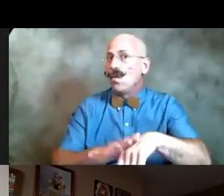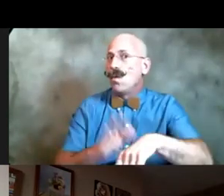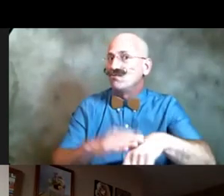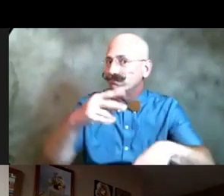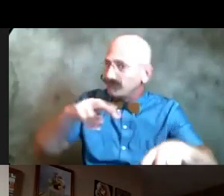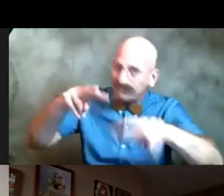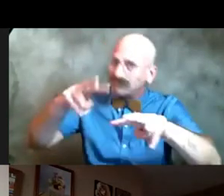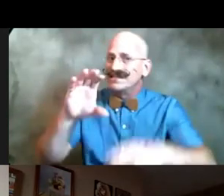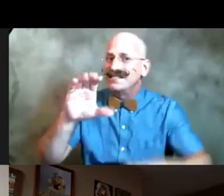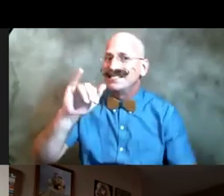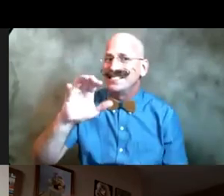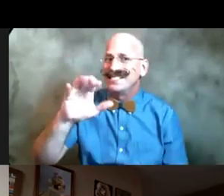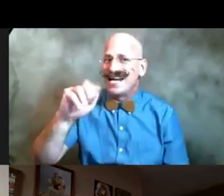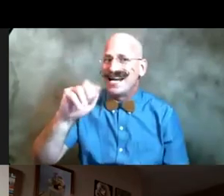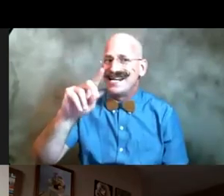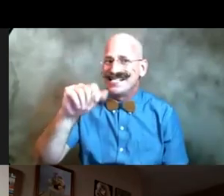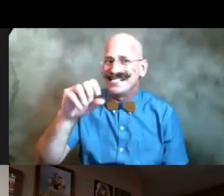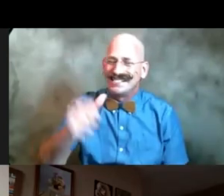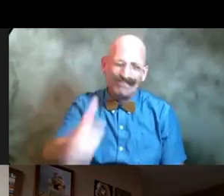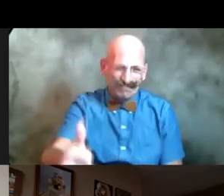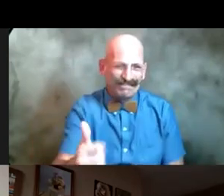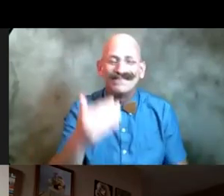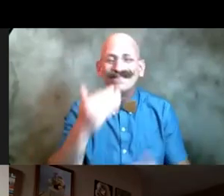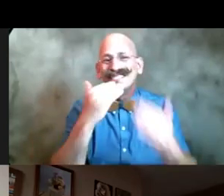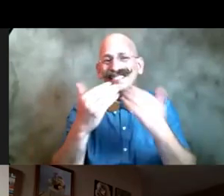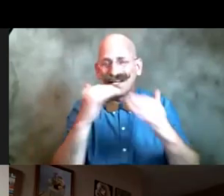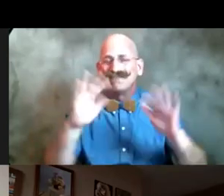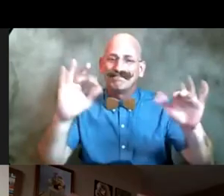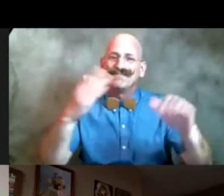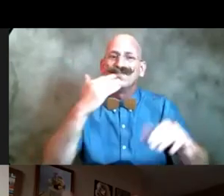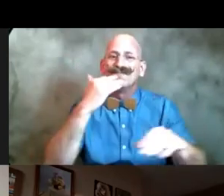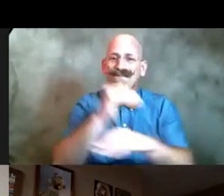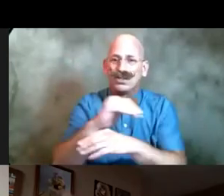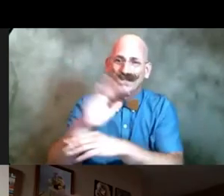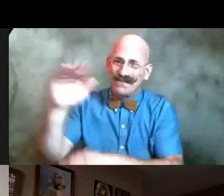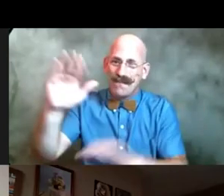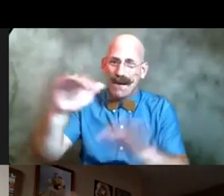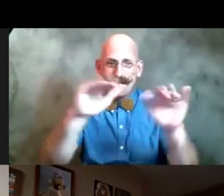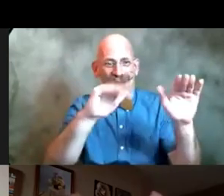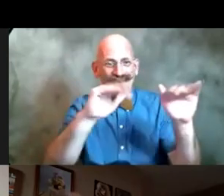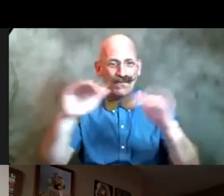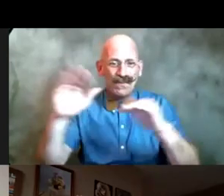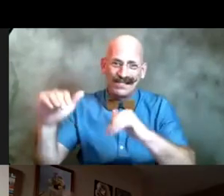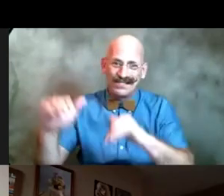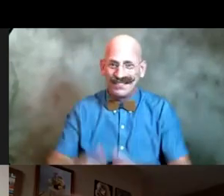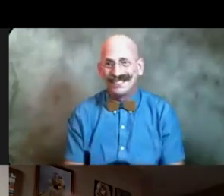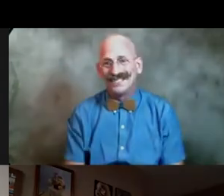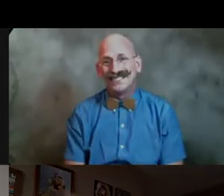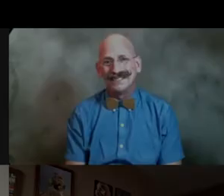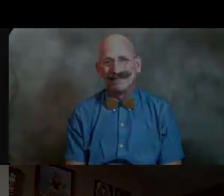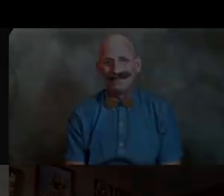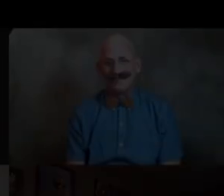so thank you everybody and have a good evening thank you thank bye everybody bye